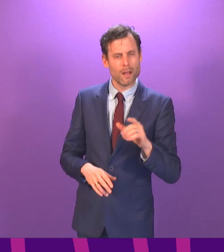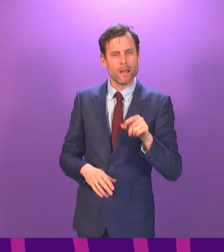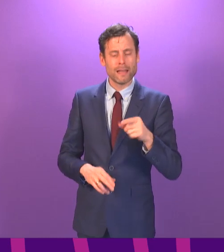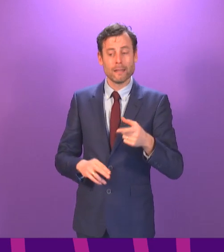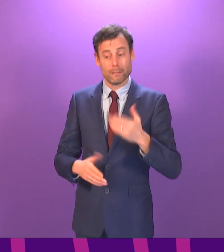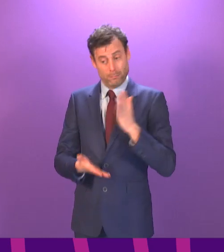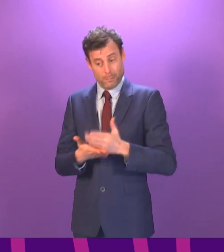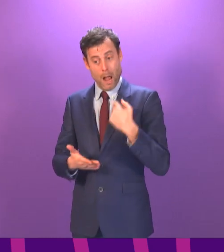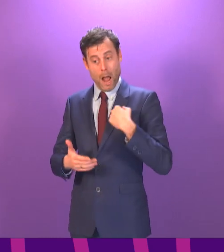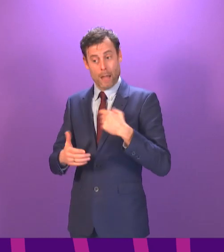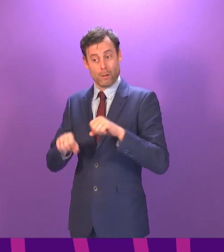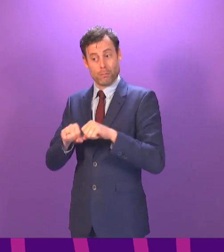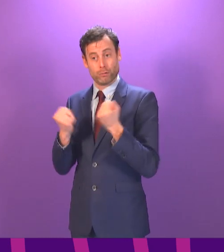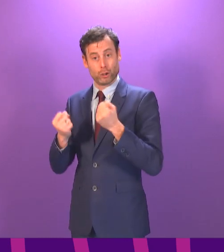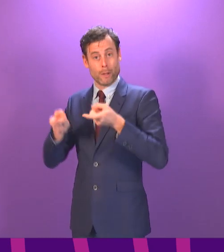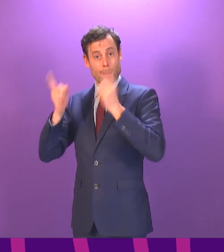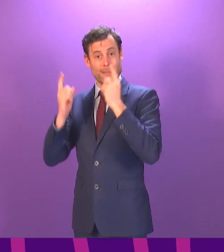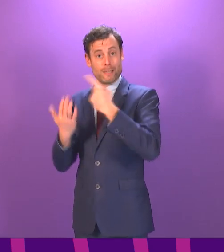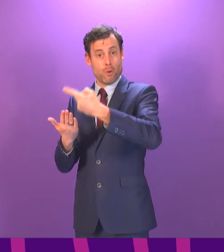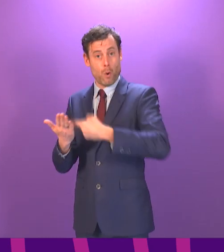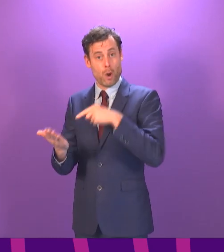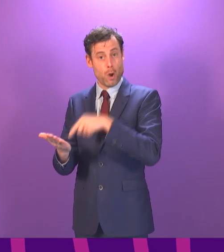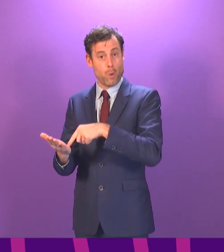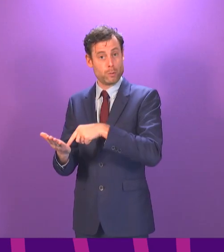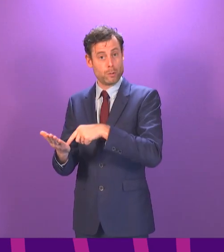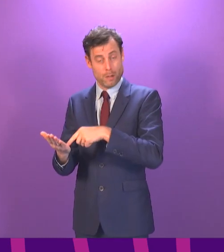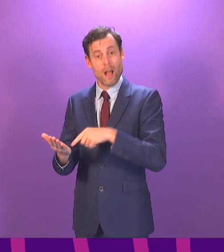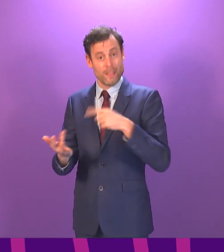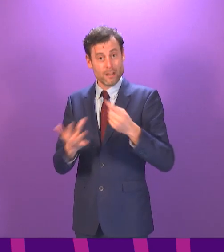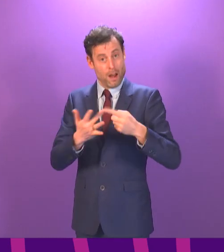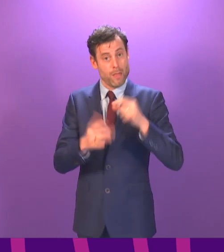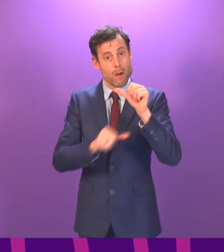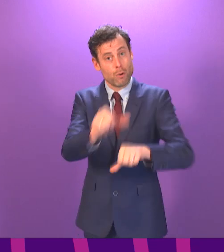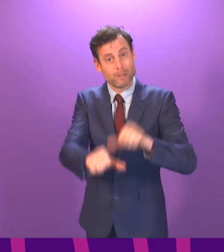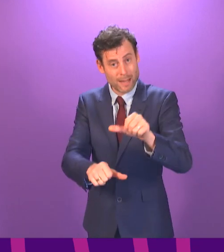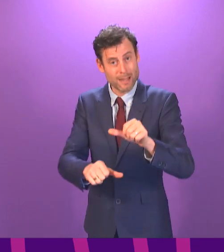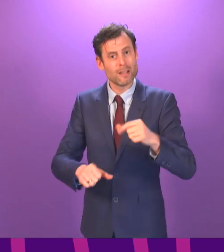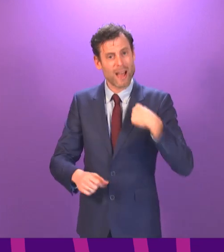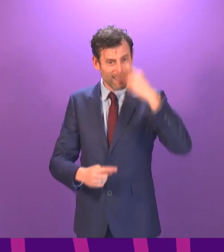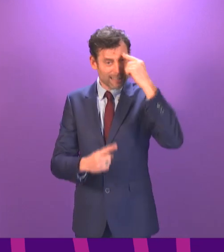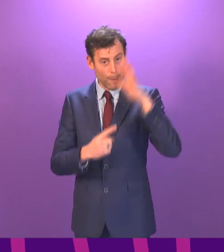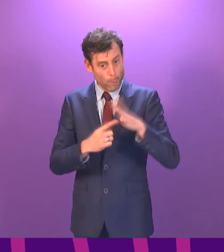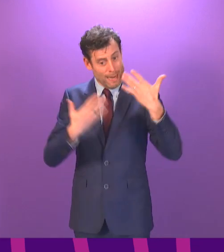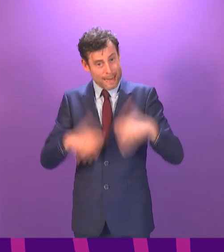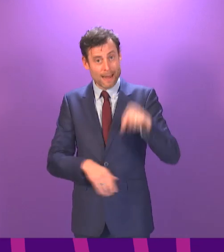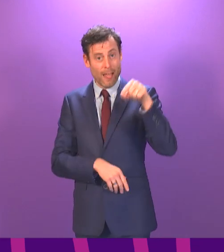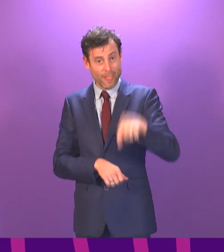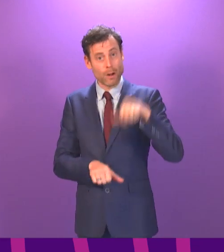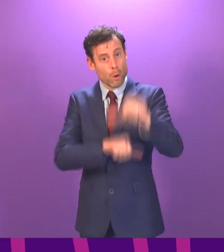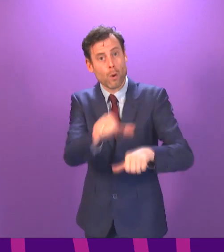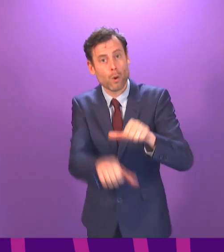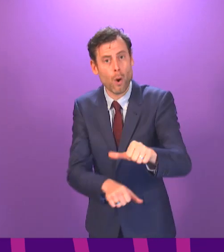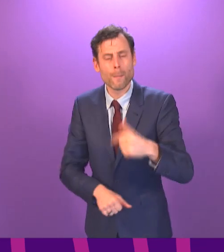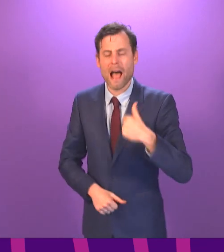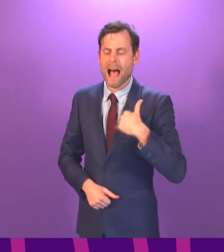ministerial code. And it's important to allow that to take its course as well. But I say again, presiding officer, it